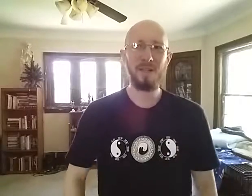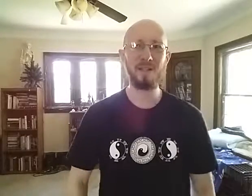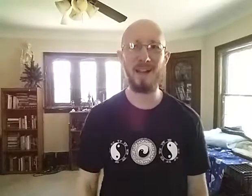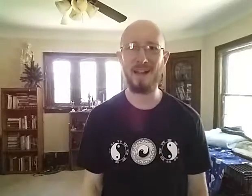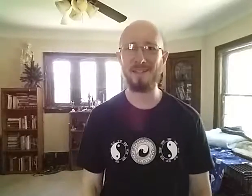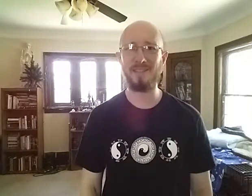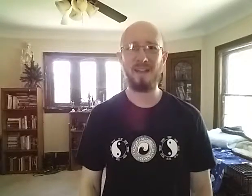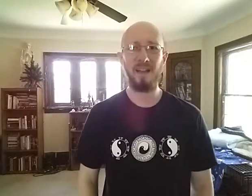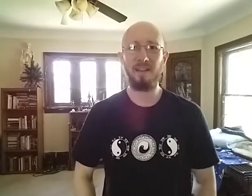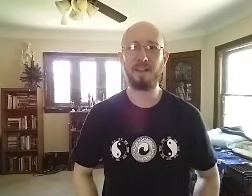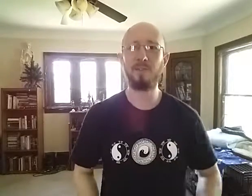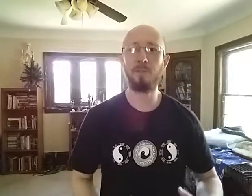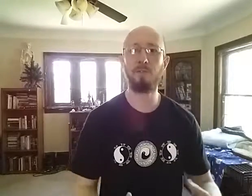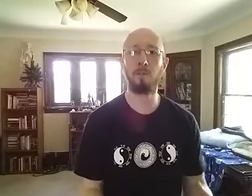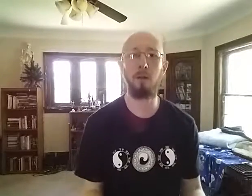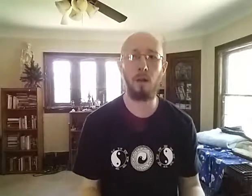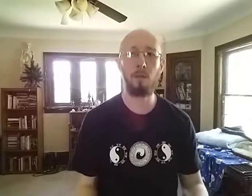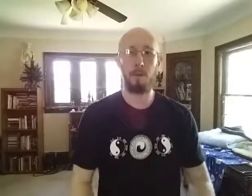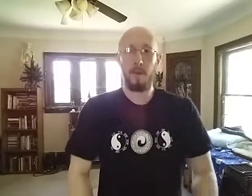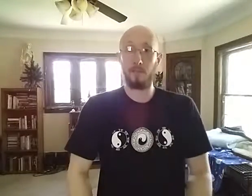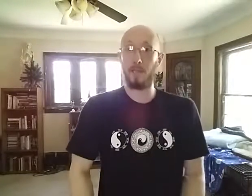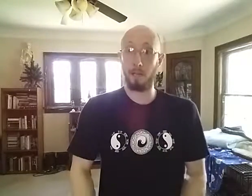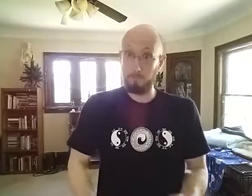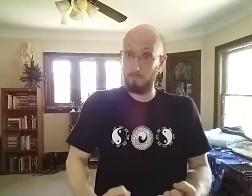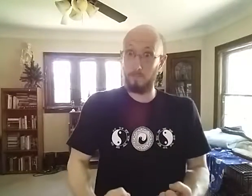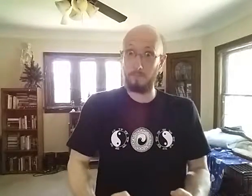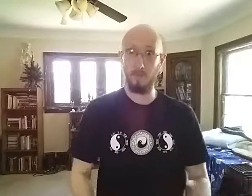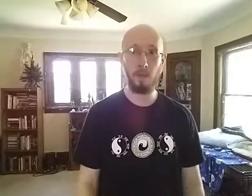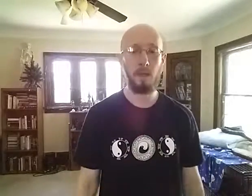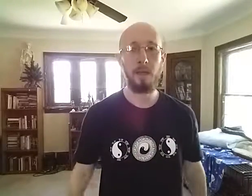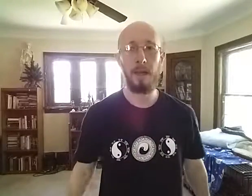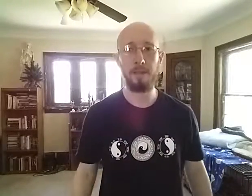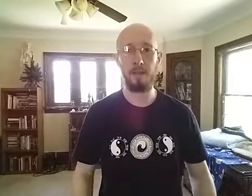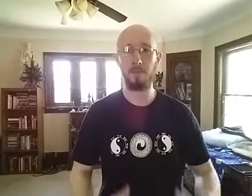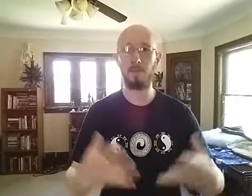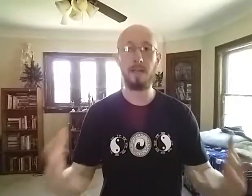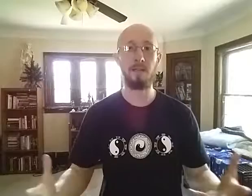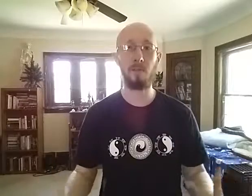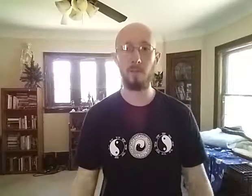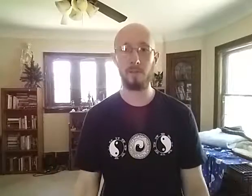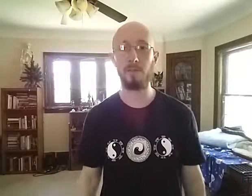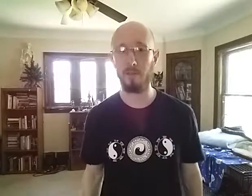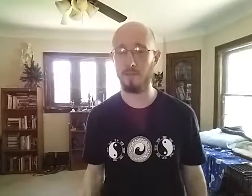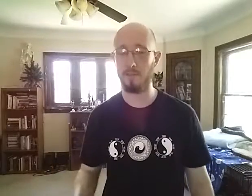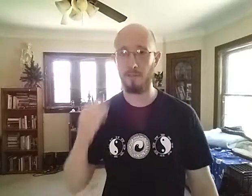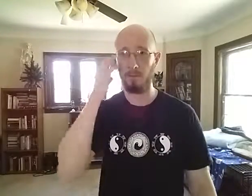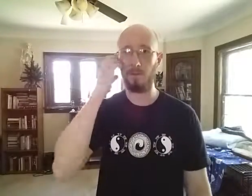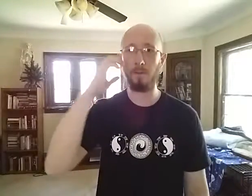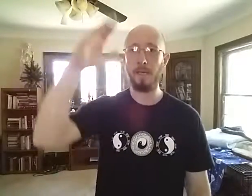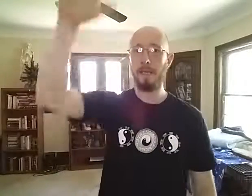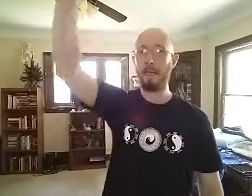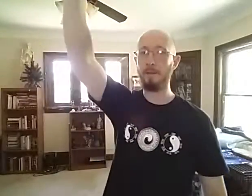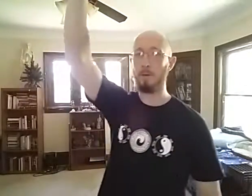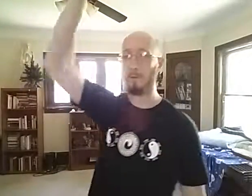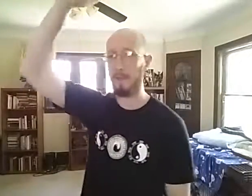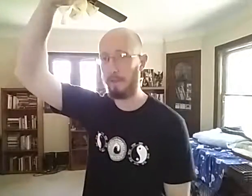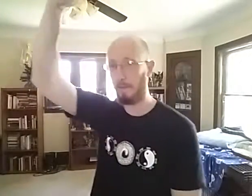bigger guys, and not just sort of like, but actually kind of, and train in other martial arts and stuff too. And hold here